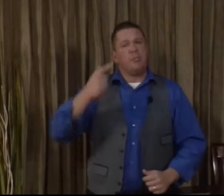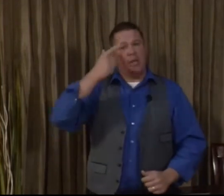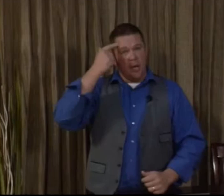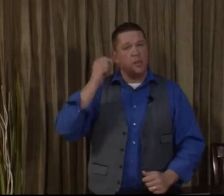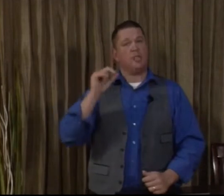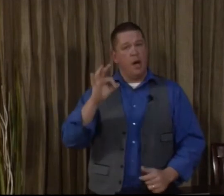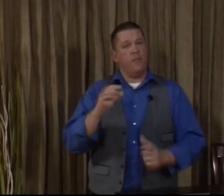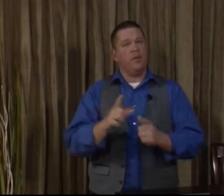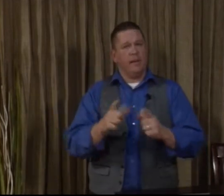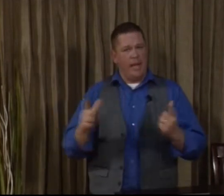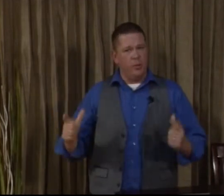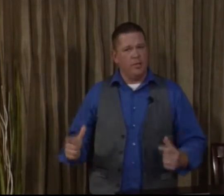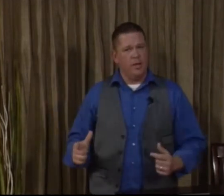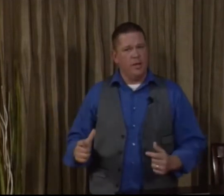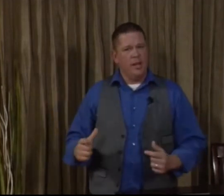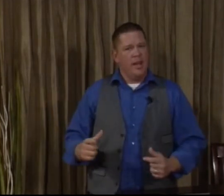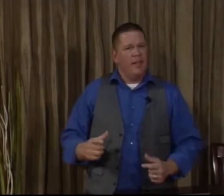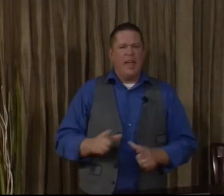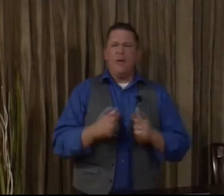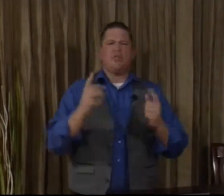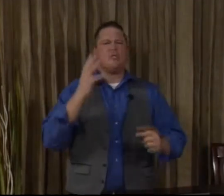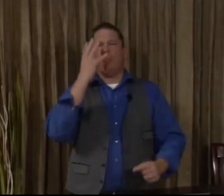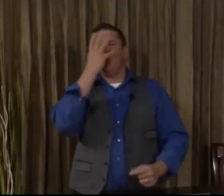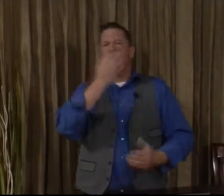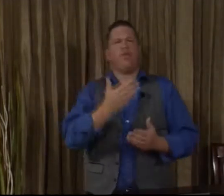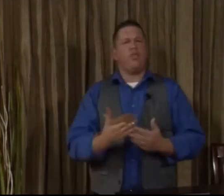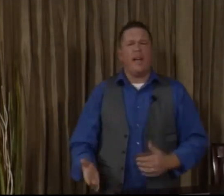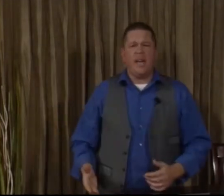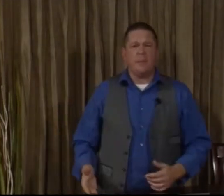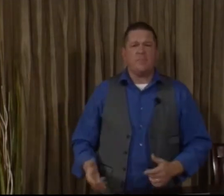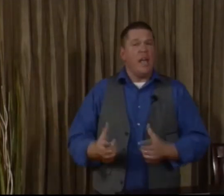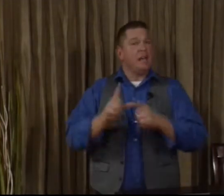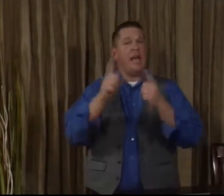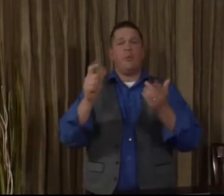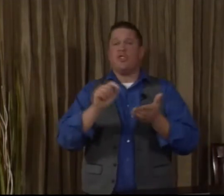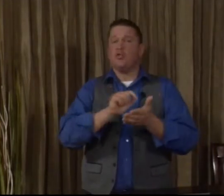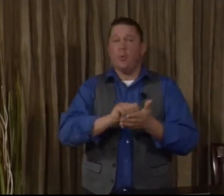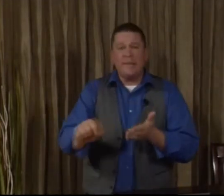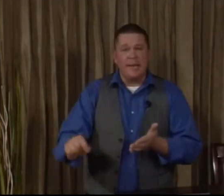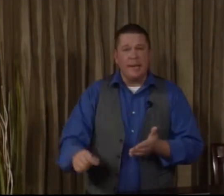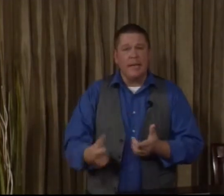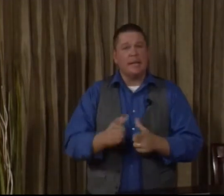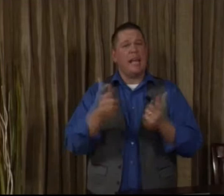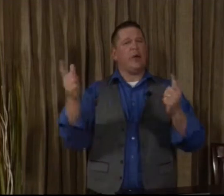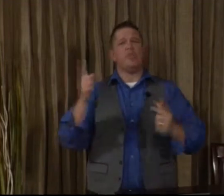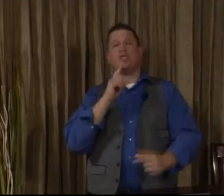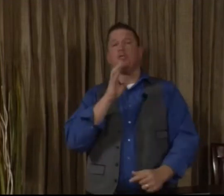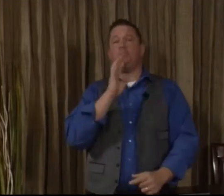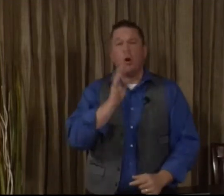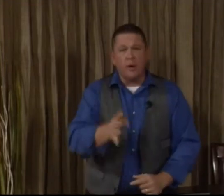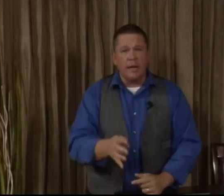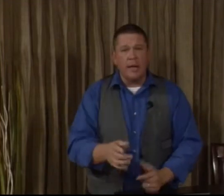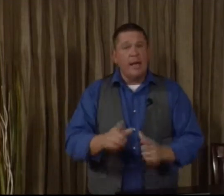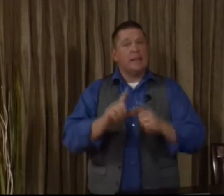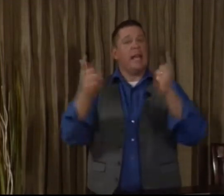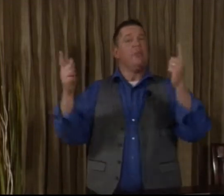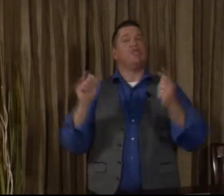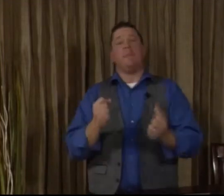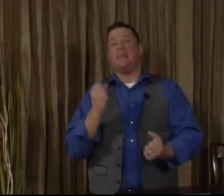because of language. Language is a beautiful thing. Language is written. Language is spoken. Language can be